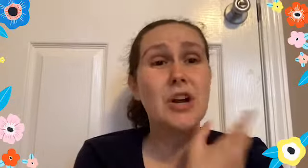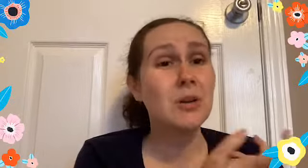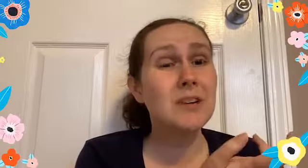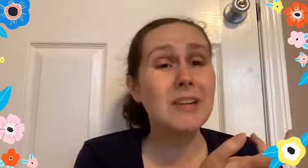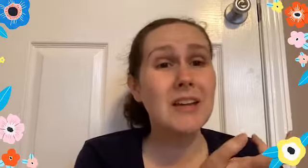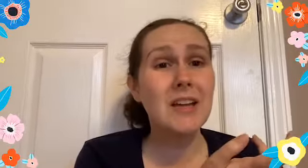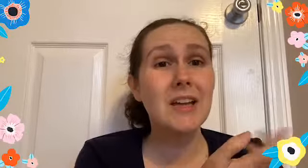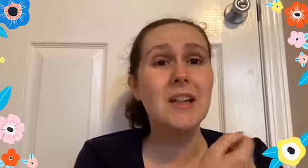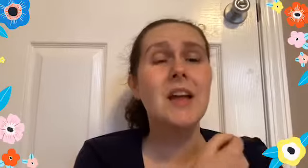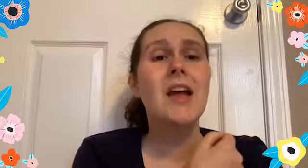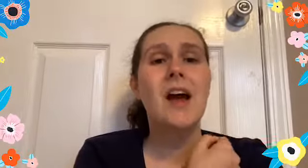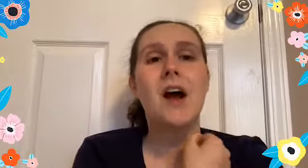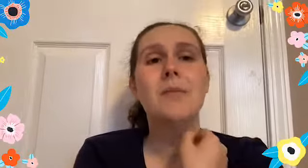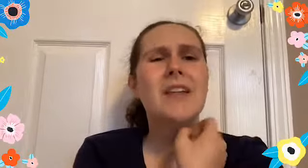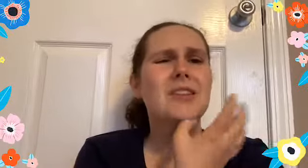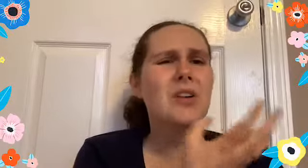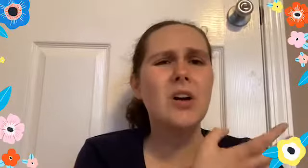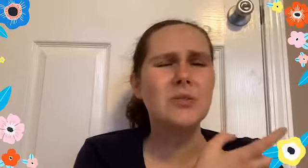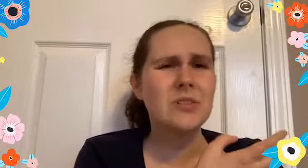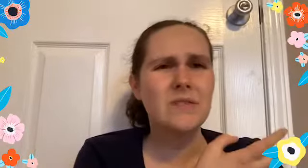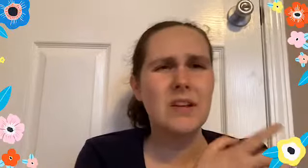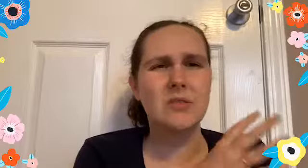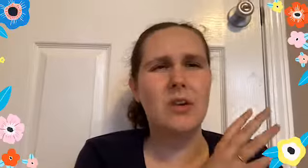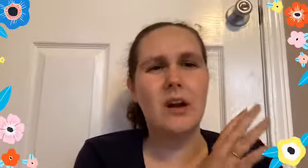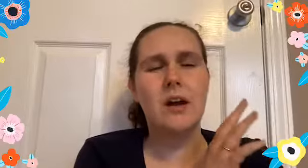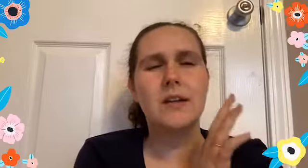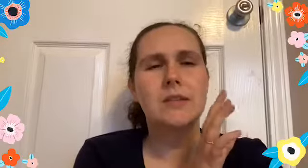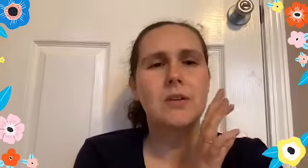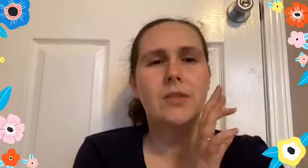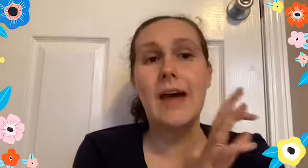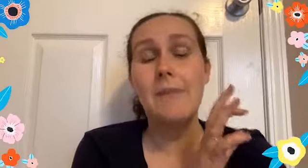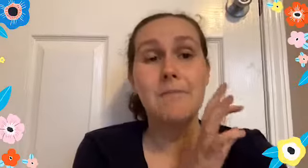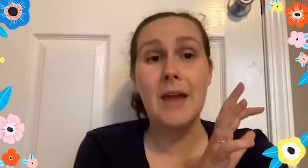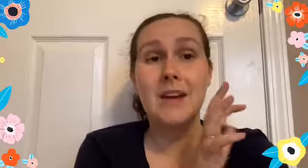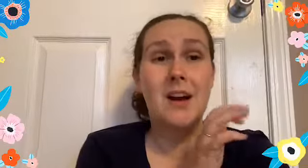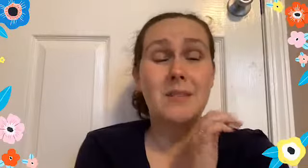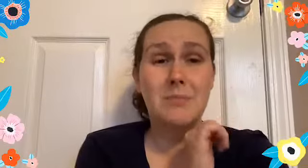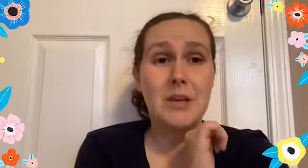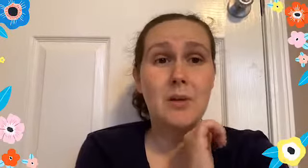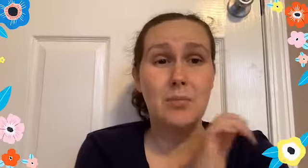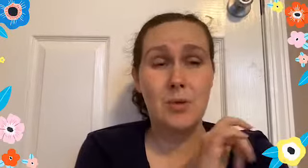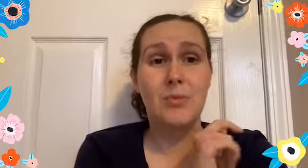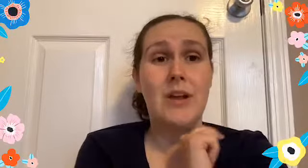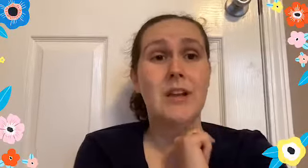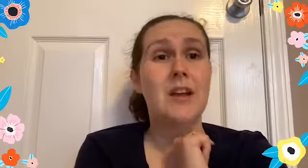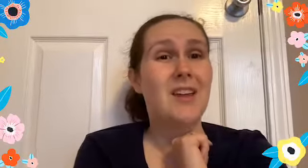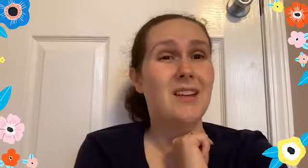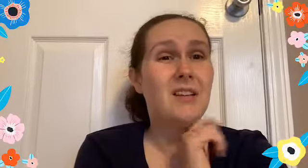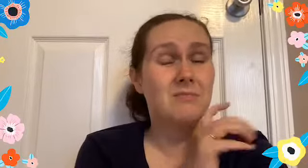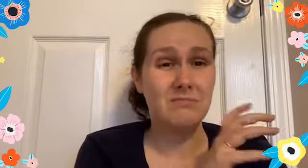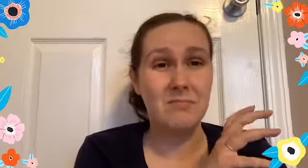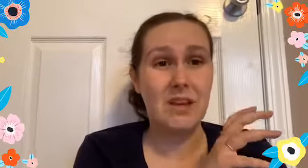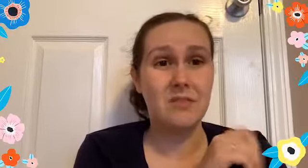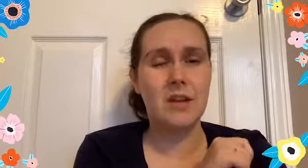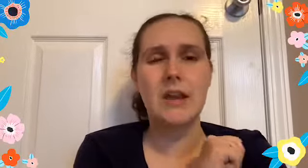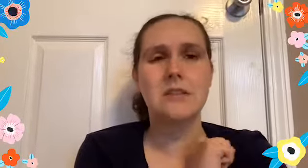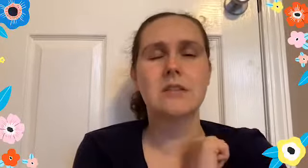terminally ill, um, and there's all sorts of things going on. And so that may not be appropriate in many of the cases.